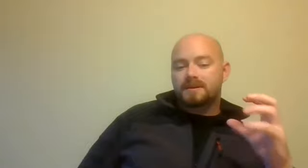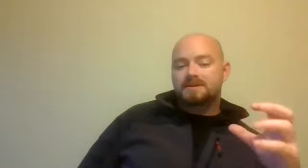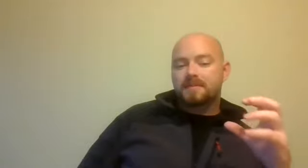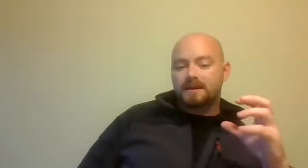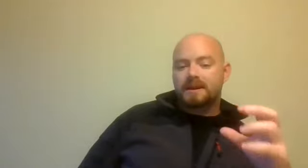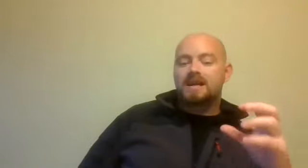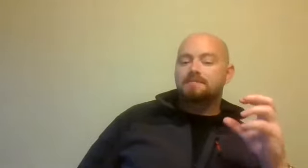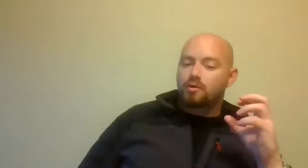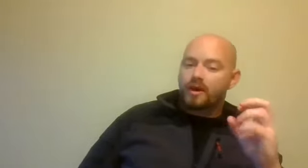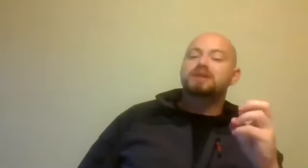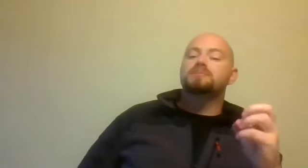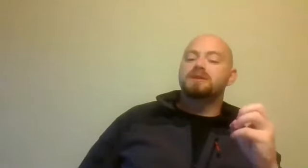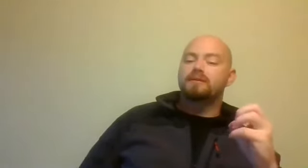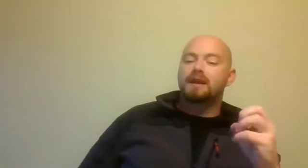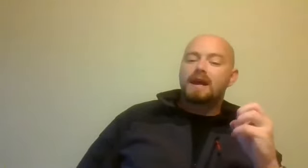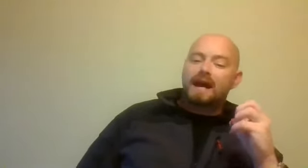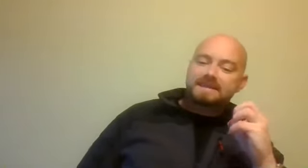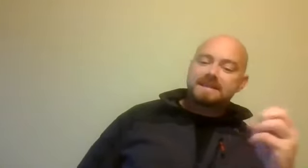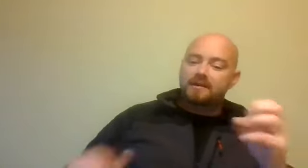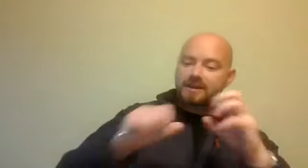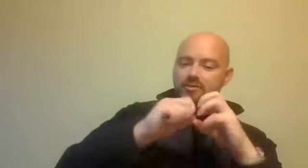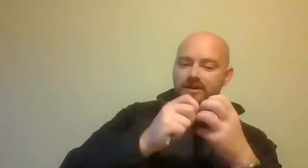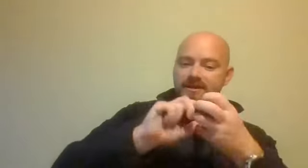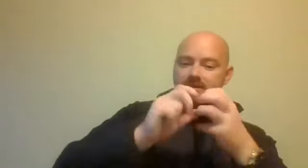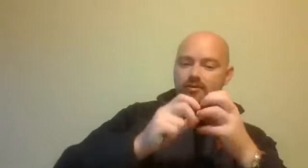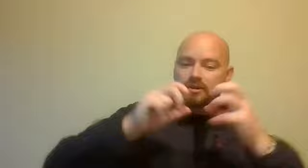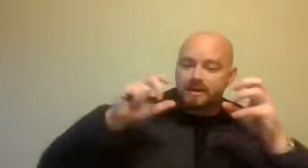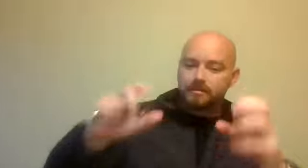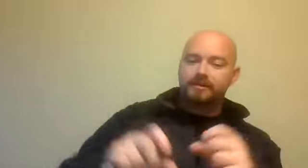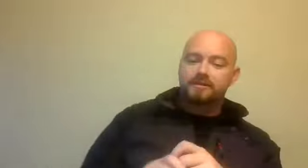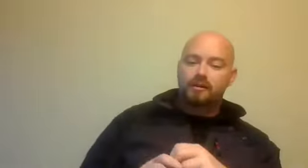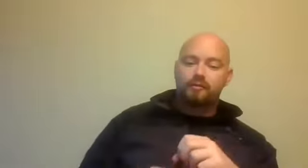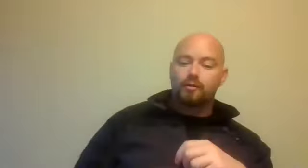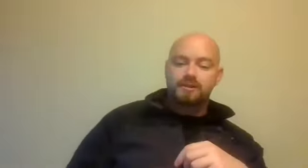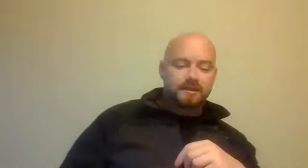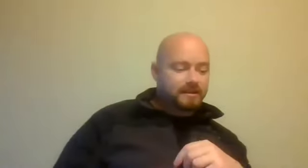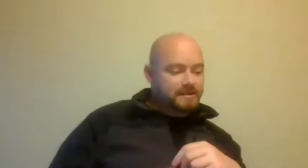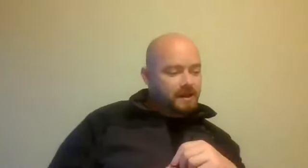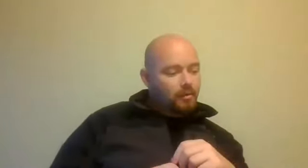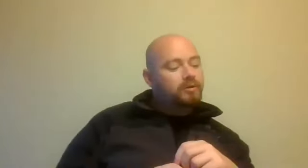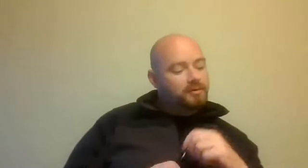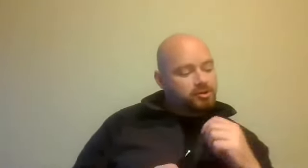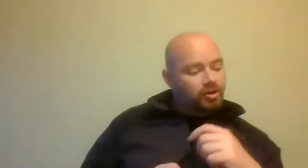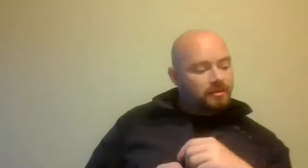participate and engage, but question the material and see how they can twist it and apply it to their own roles. I think that's one of the most enjoyable